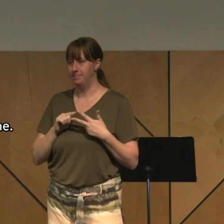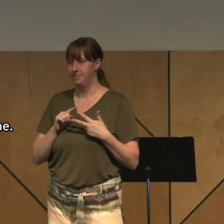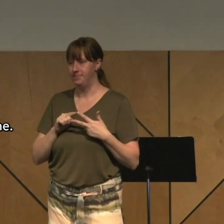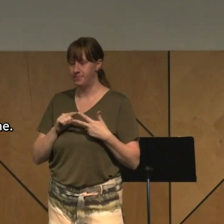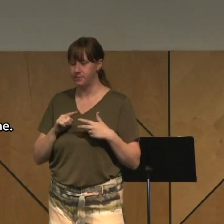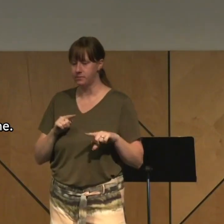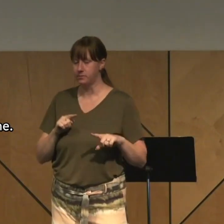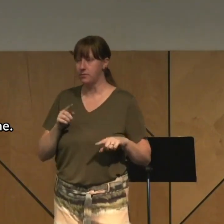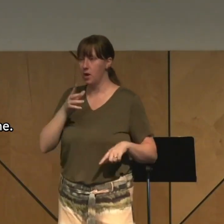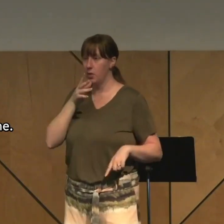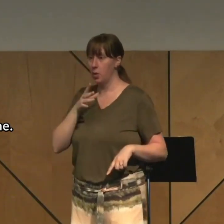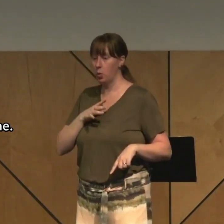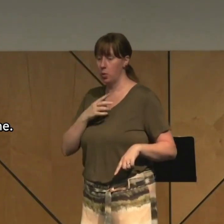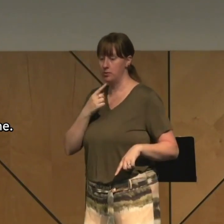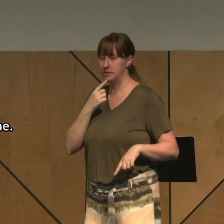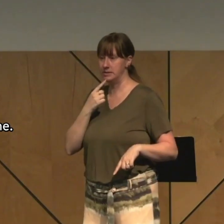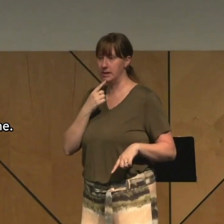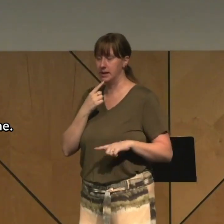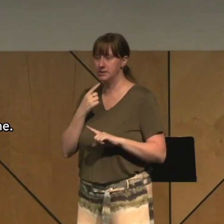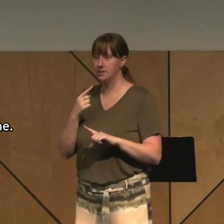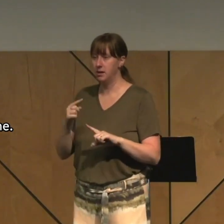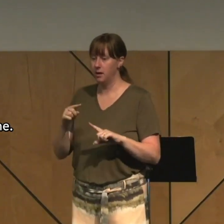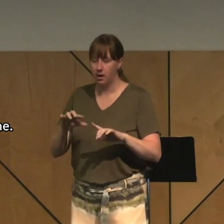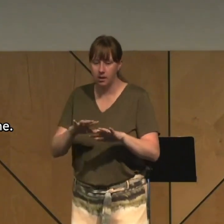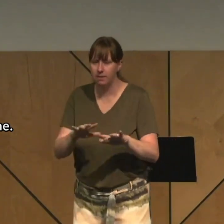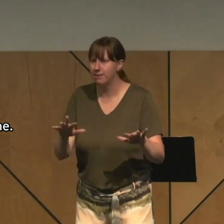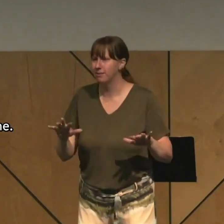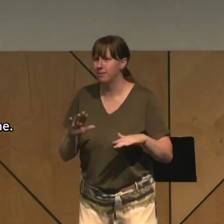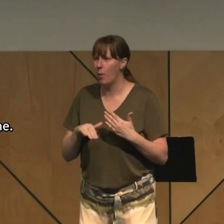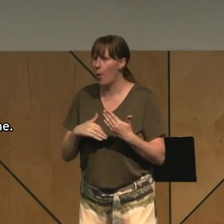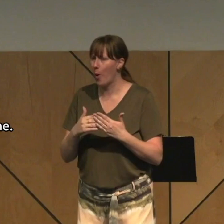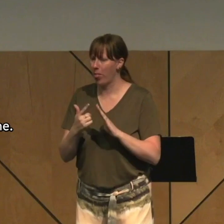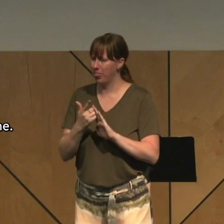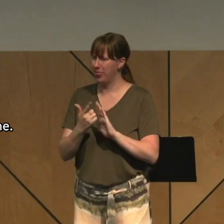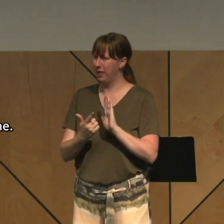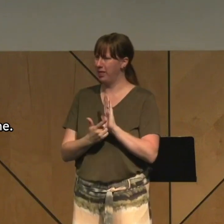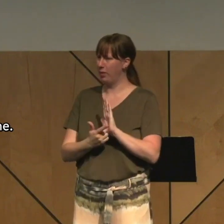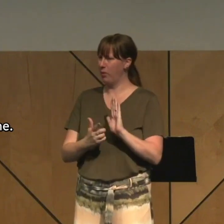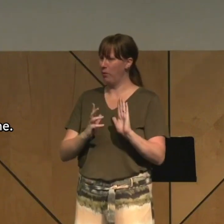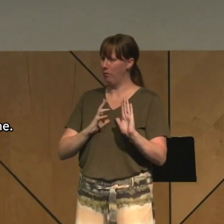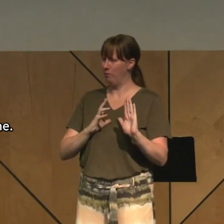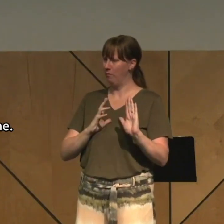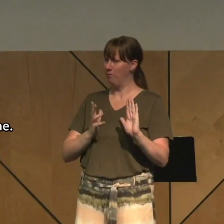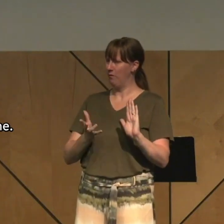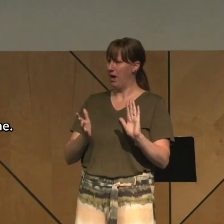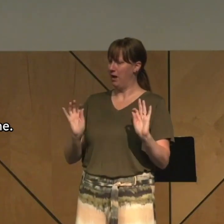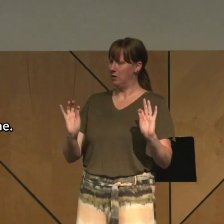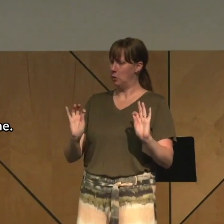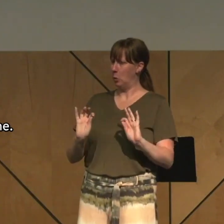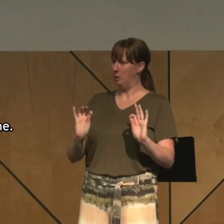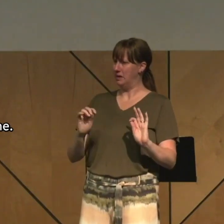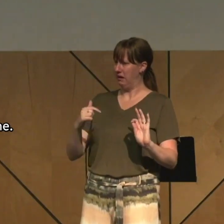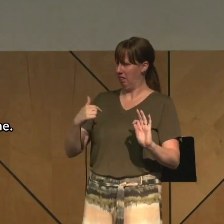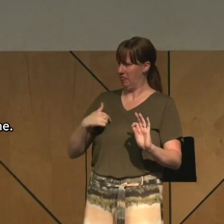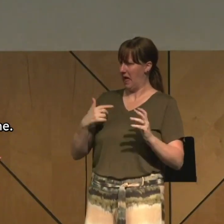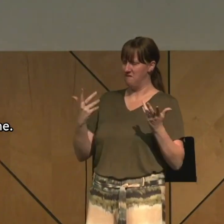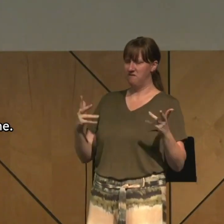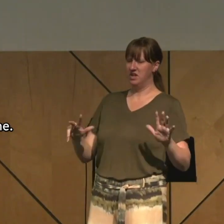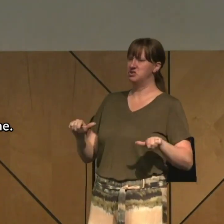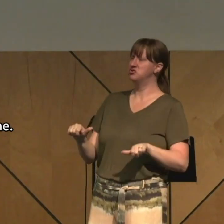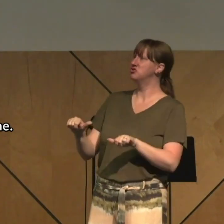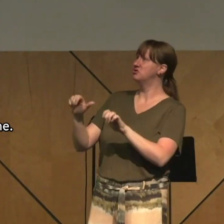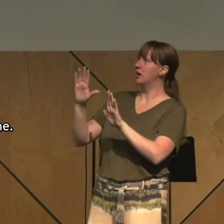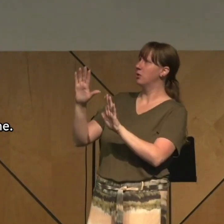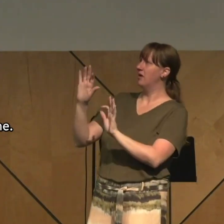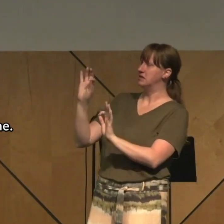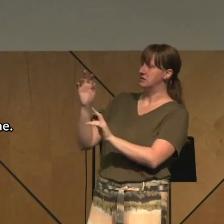today I have paid my vows. In other words, this is all legal. It's no big deal to God. You see, I offered sacrifices and took care of